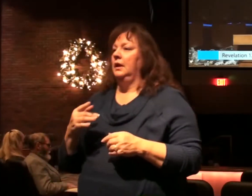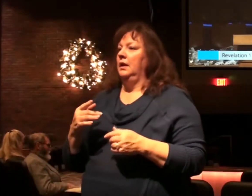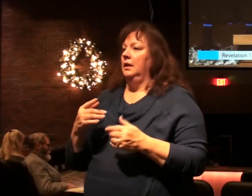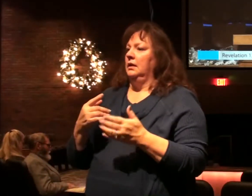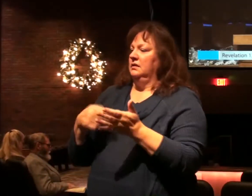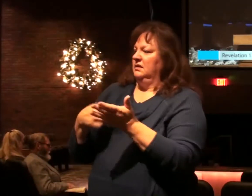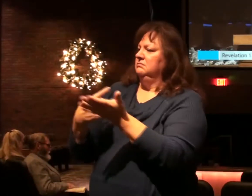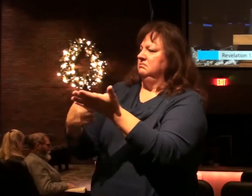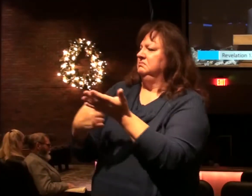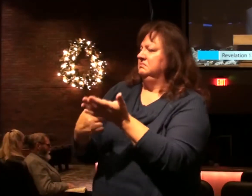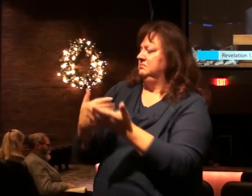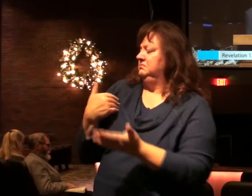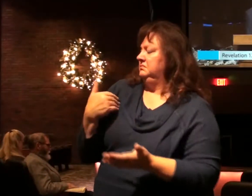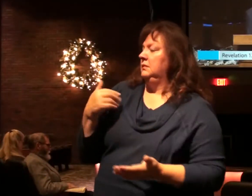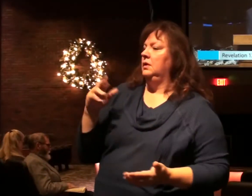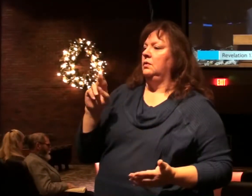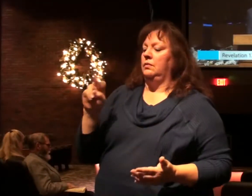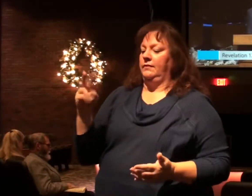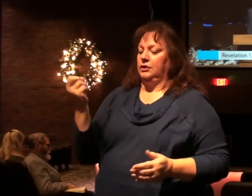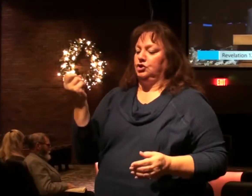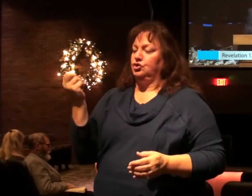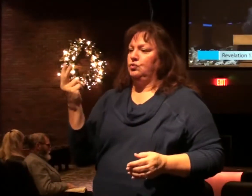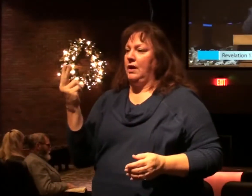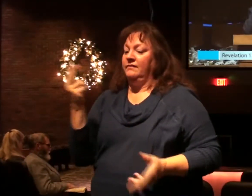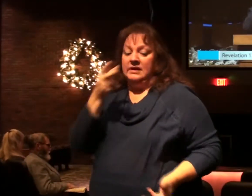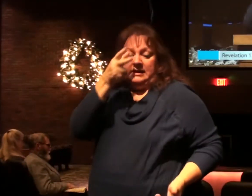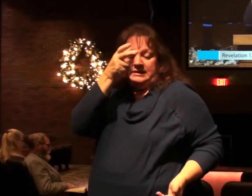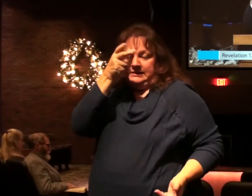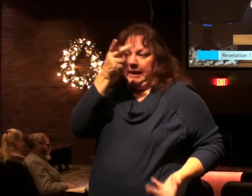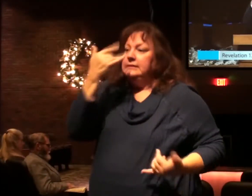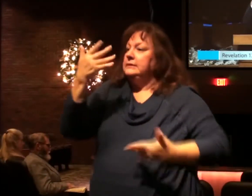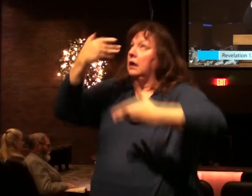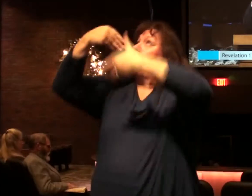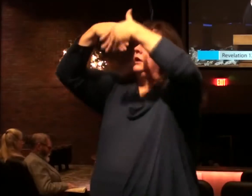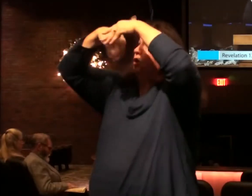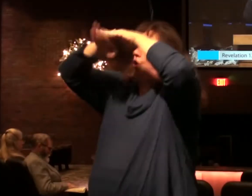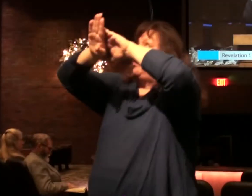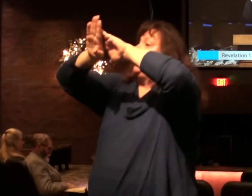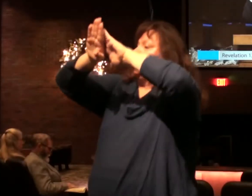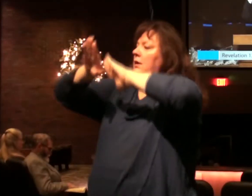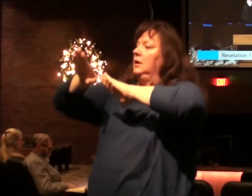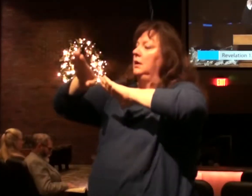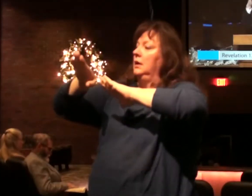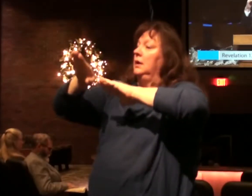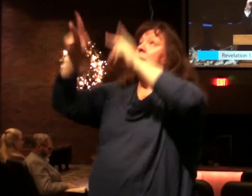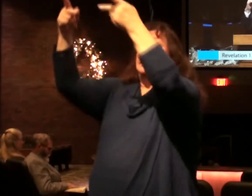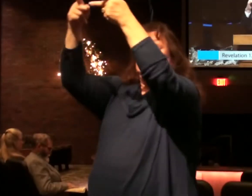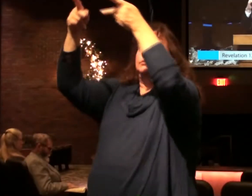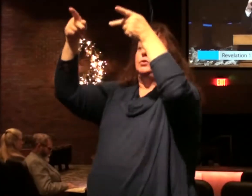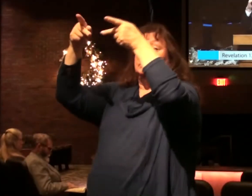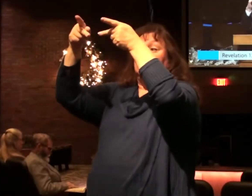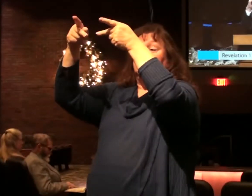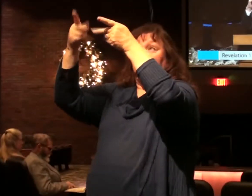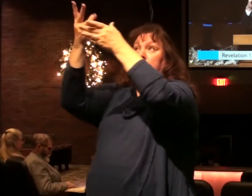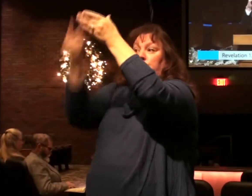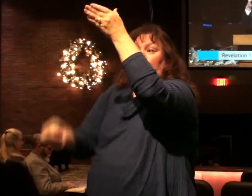earlier in chapter 12. Satan still has access to heaven. He lost his position,